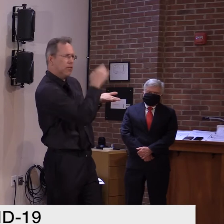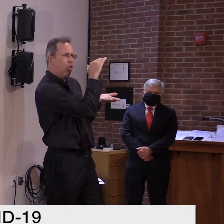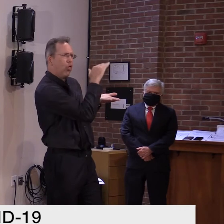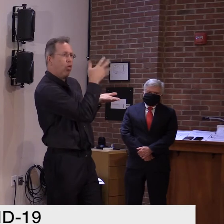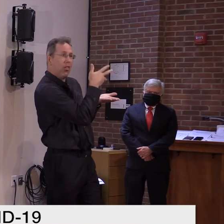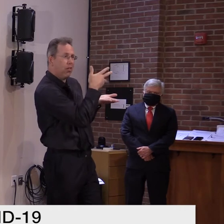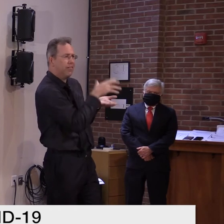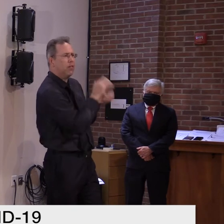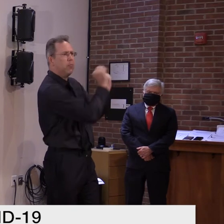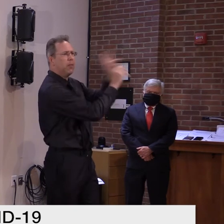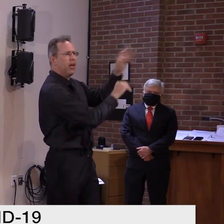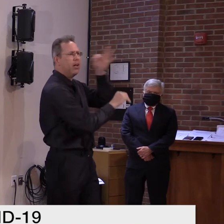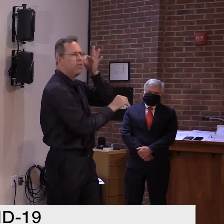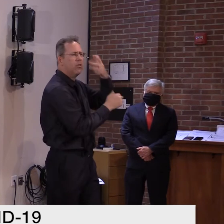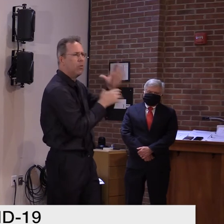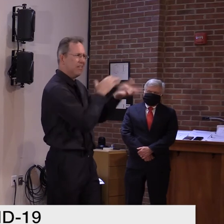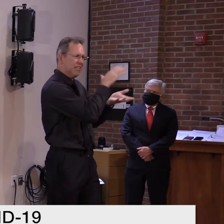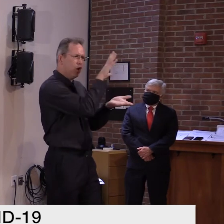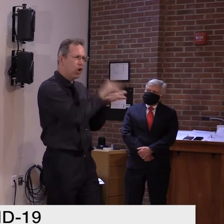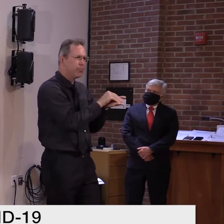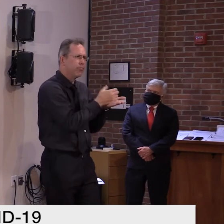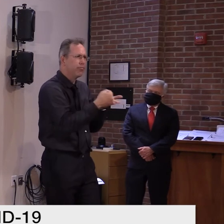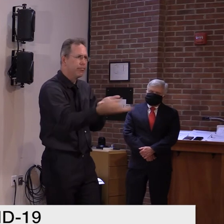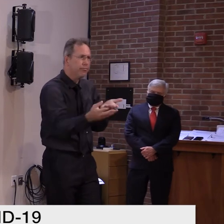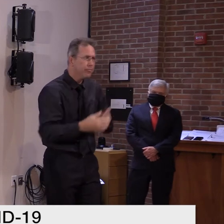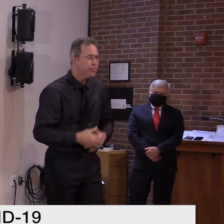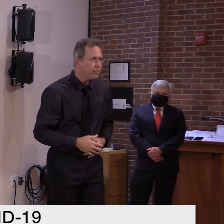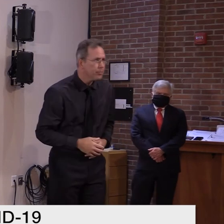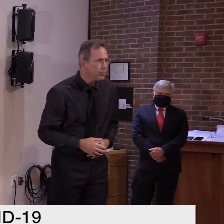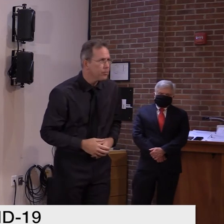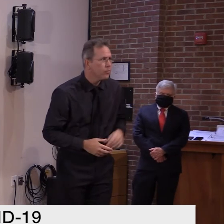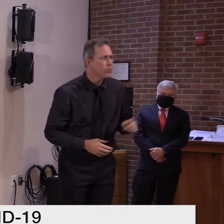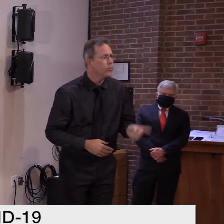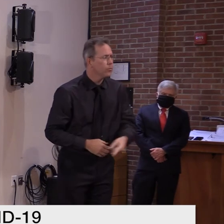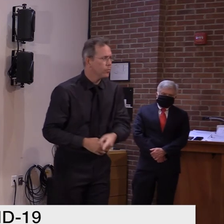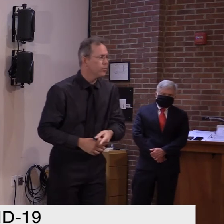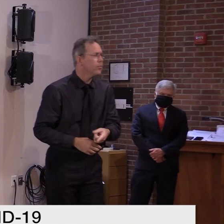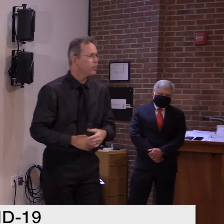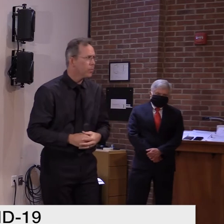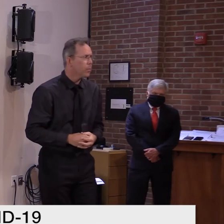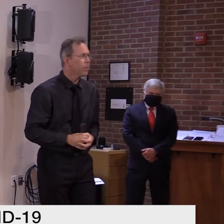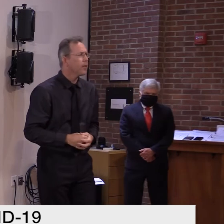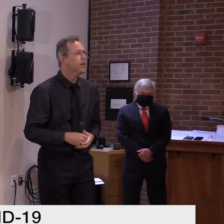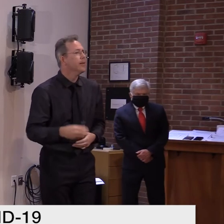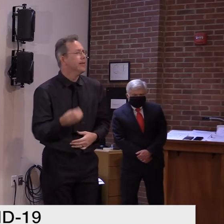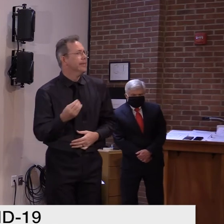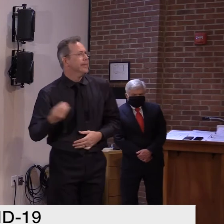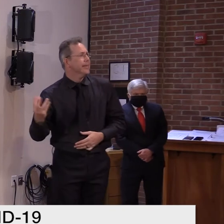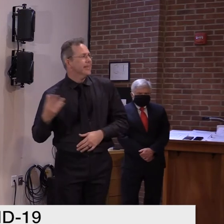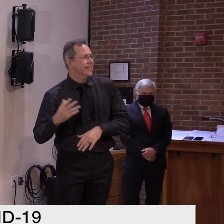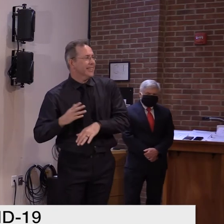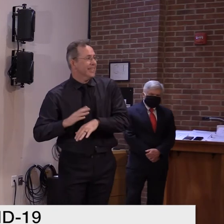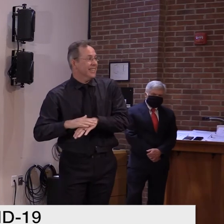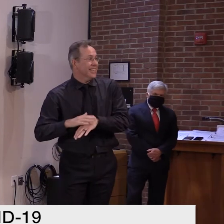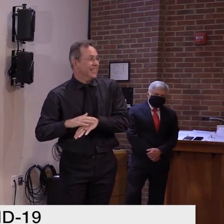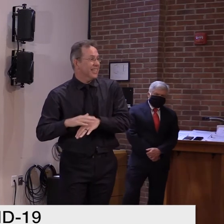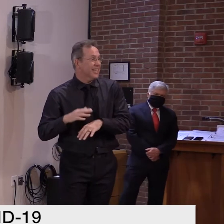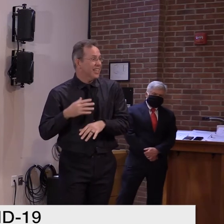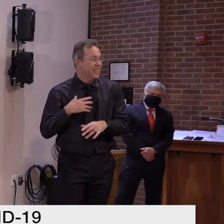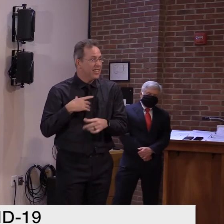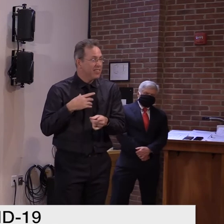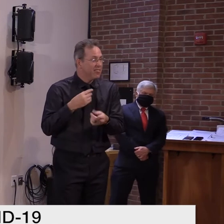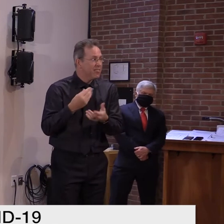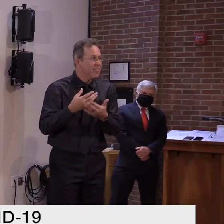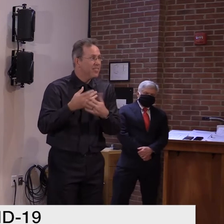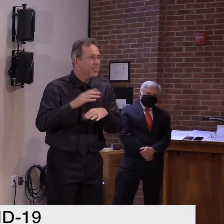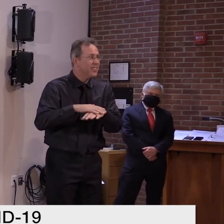All right. We just a quick time check here. It's 1222. We're about 50 minutes into the questions and we are, uh, just over halfway